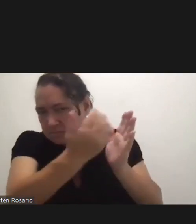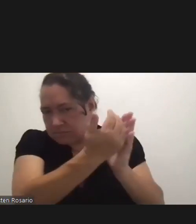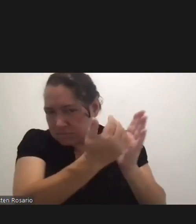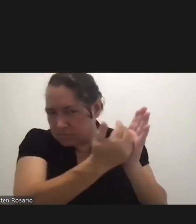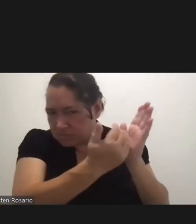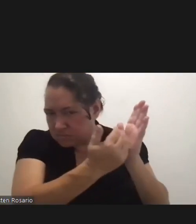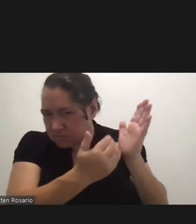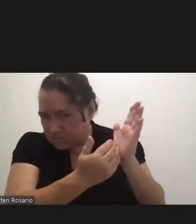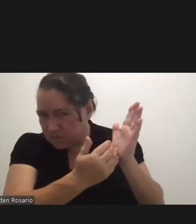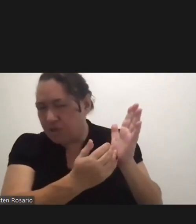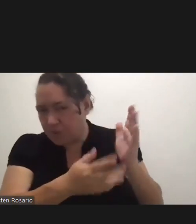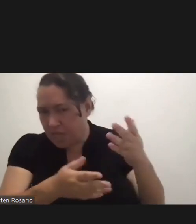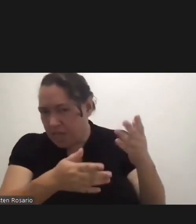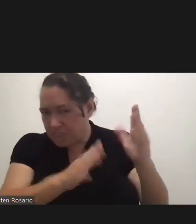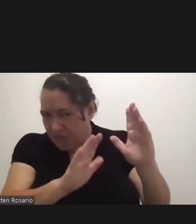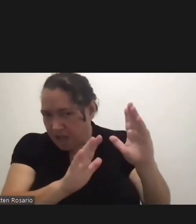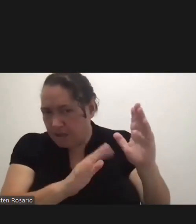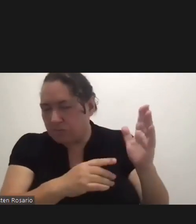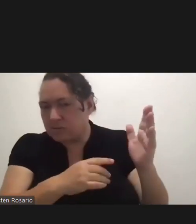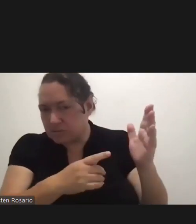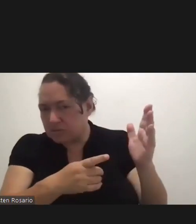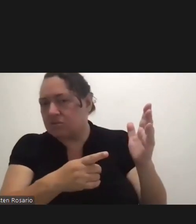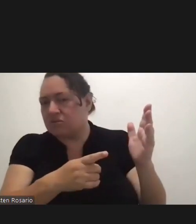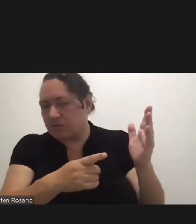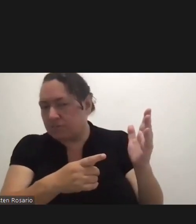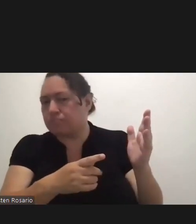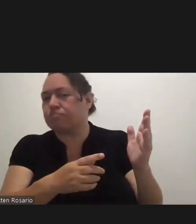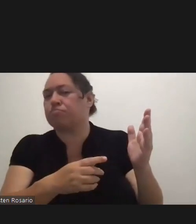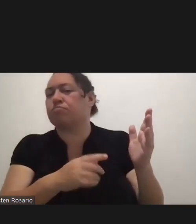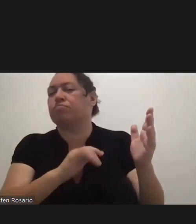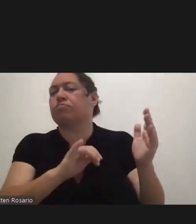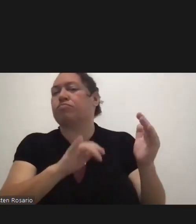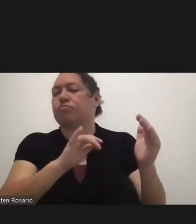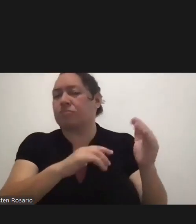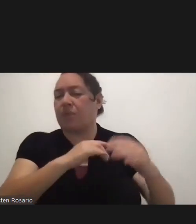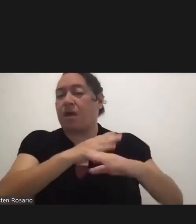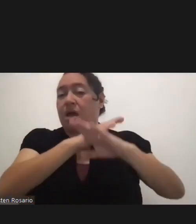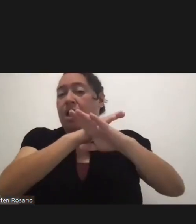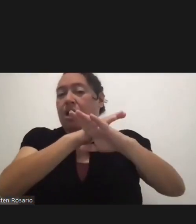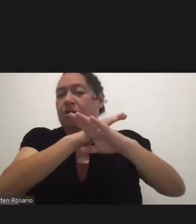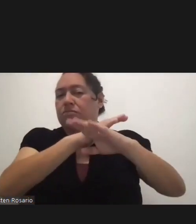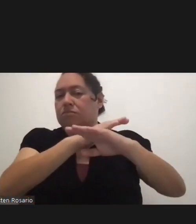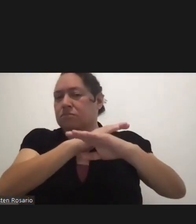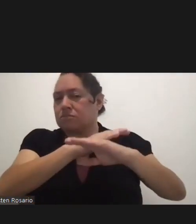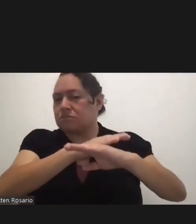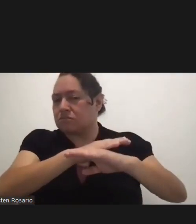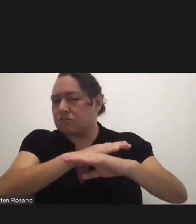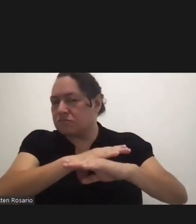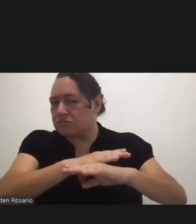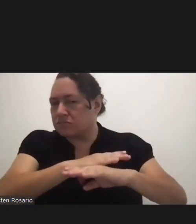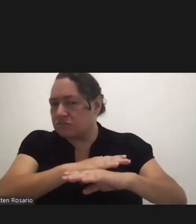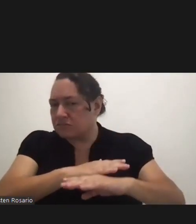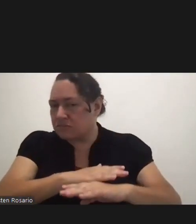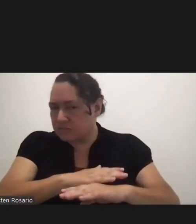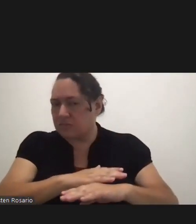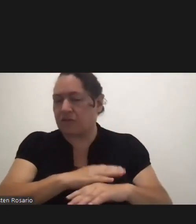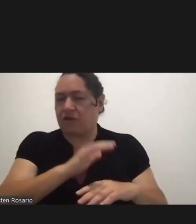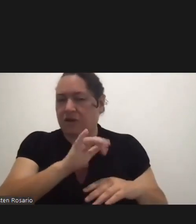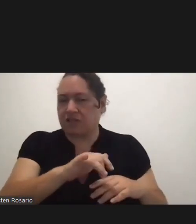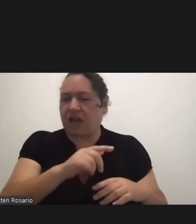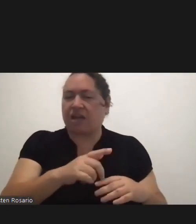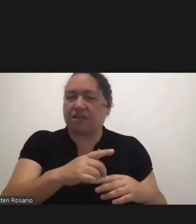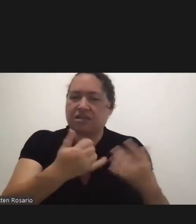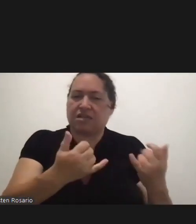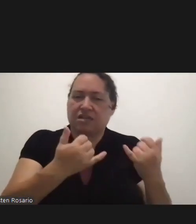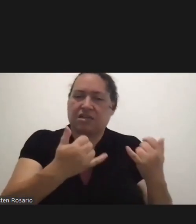Every time, I have to say, undoubtedly,